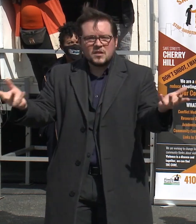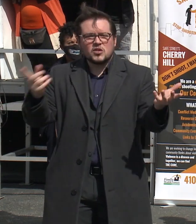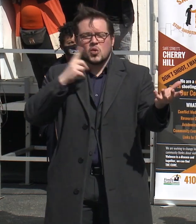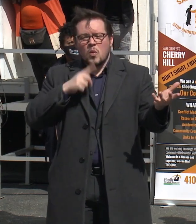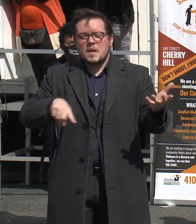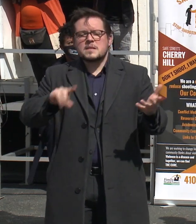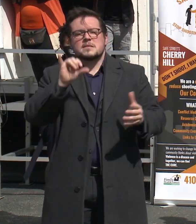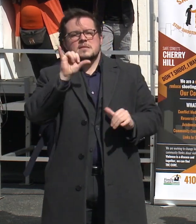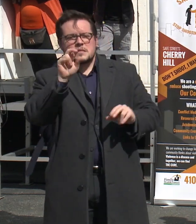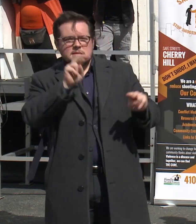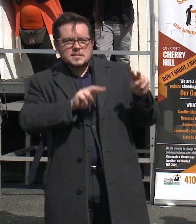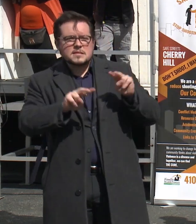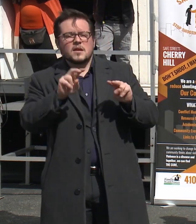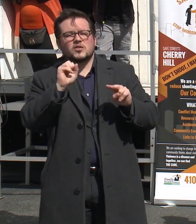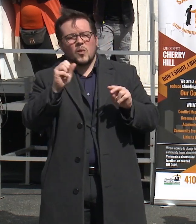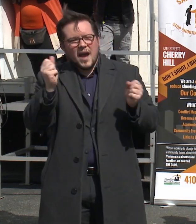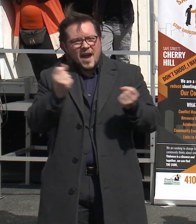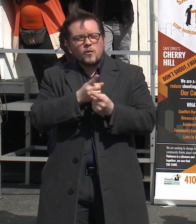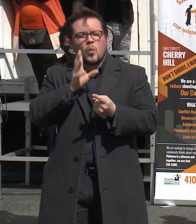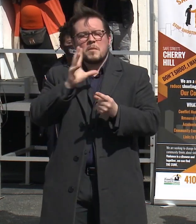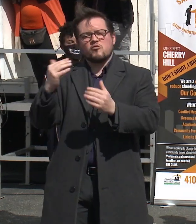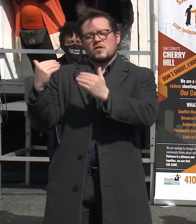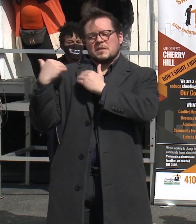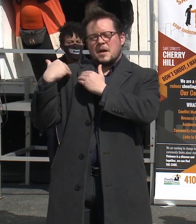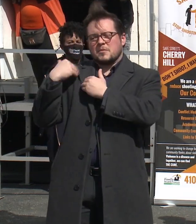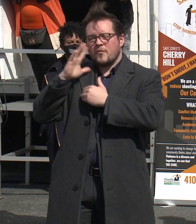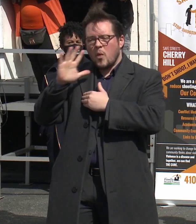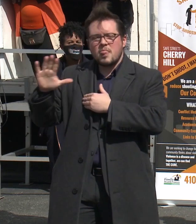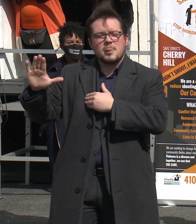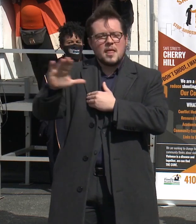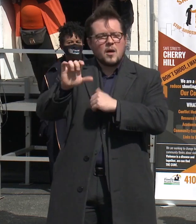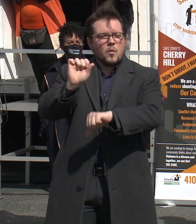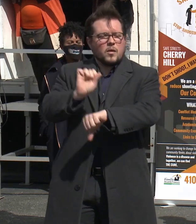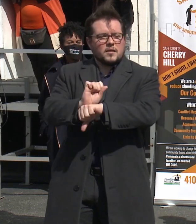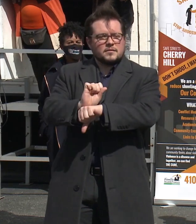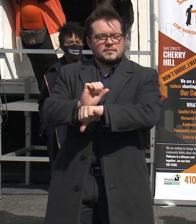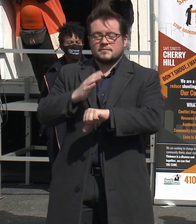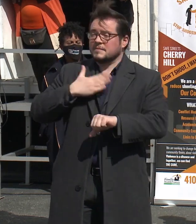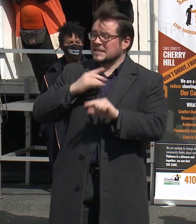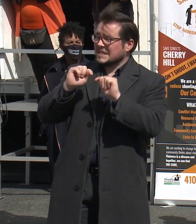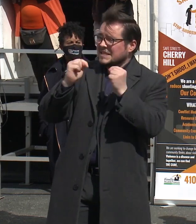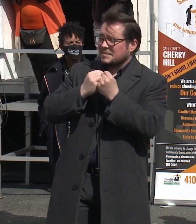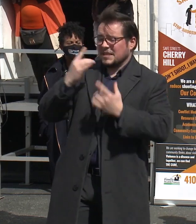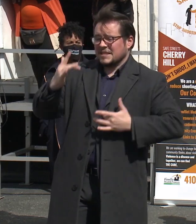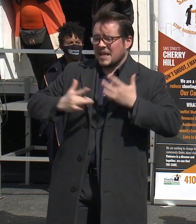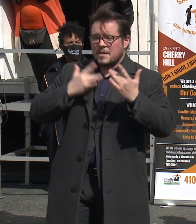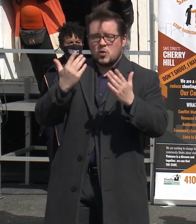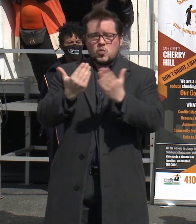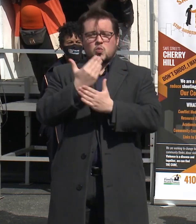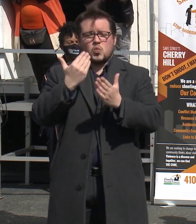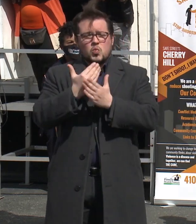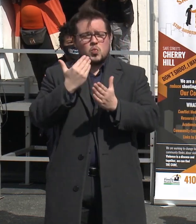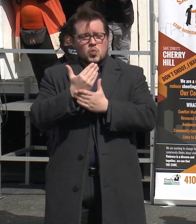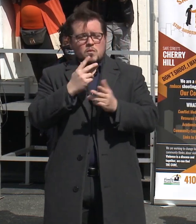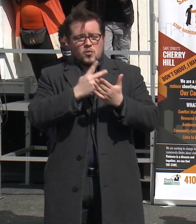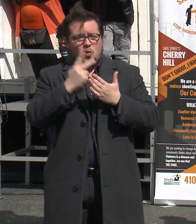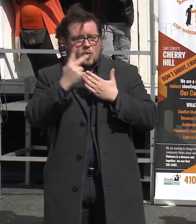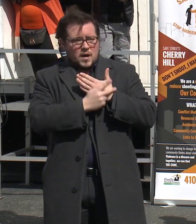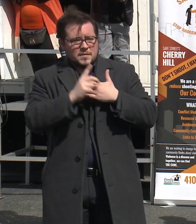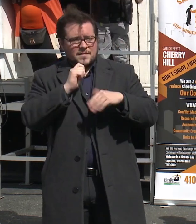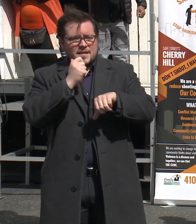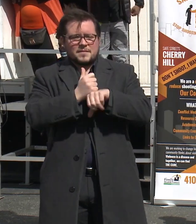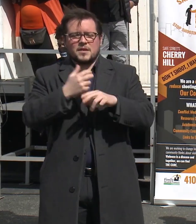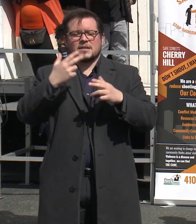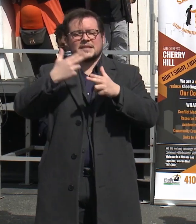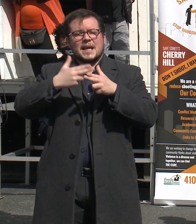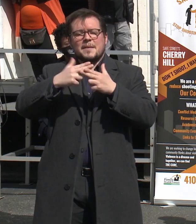contribution to public safety. The team and I are really excited about a new tool that we'll be developing called NeighborhoodStat.